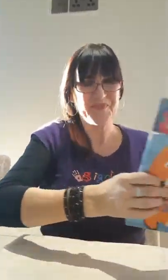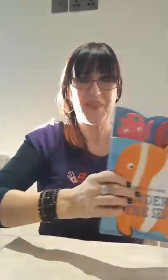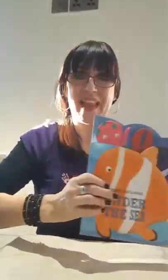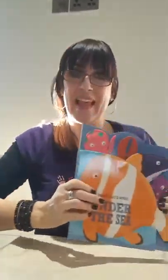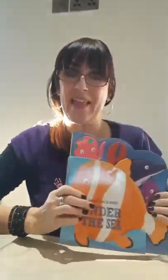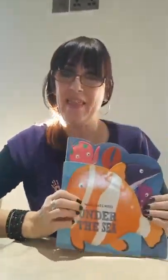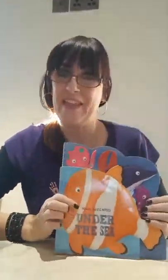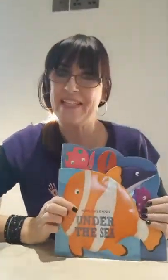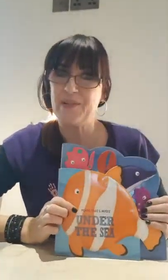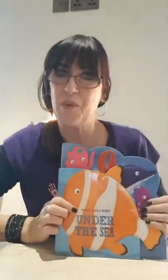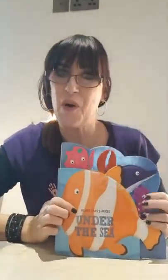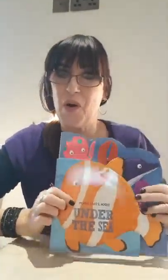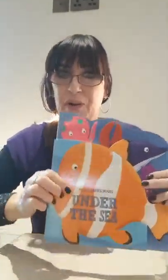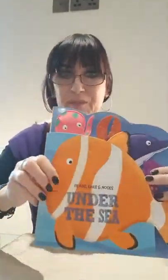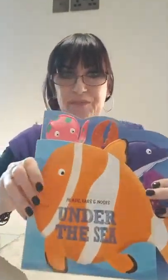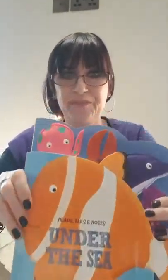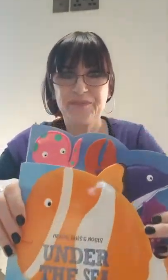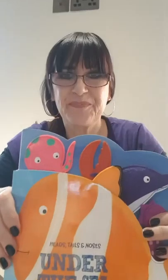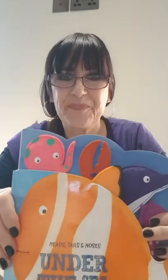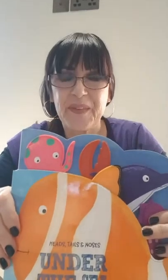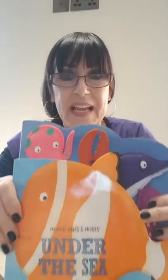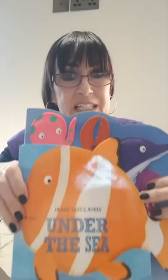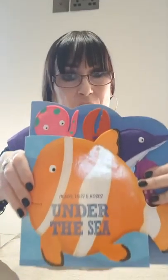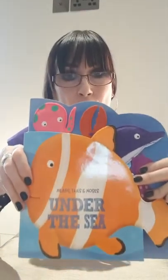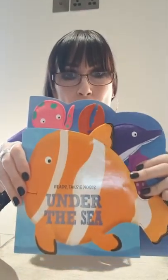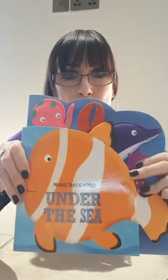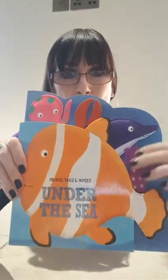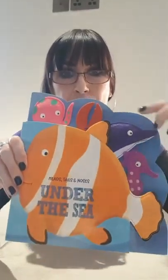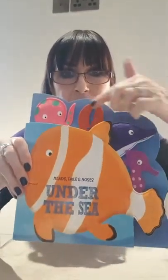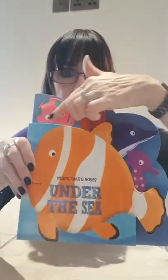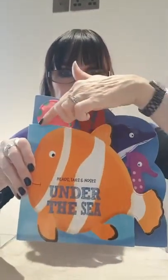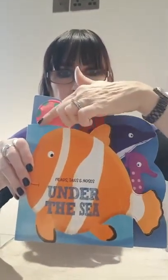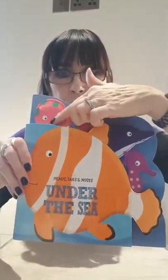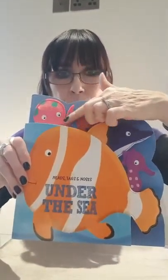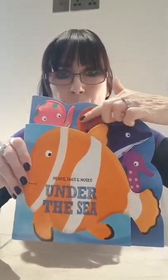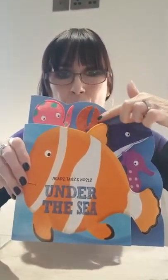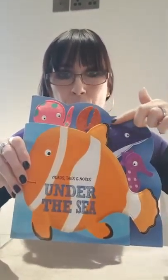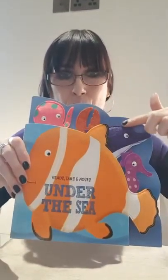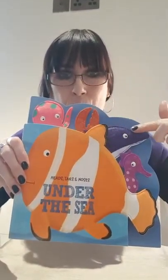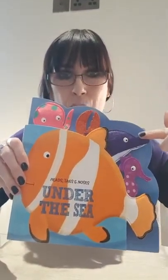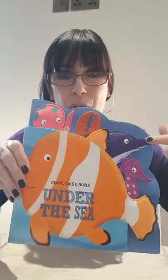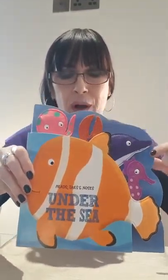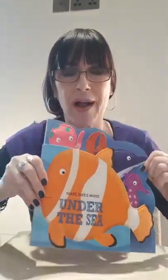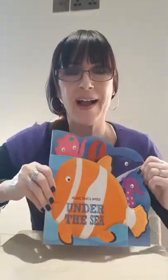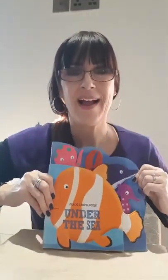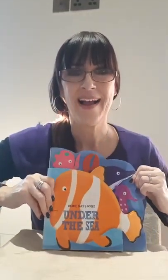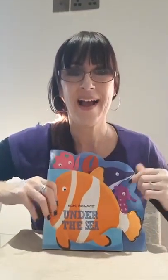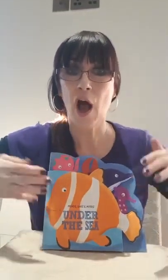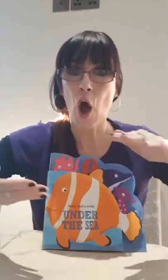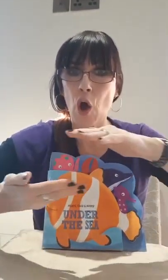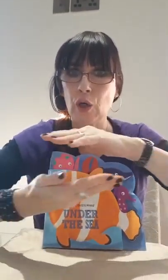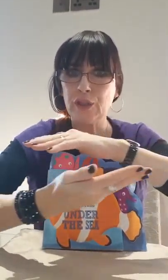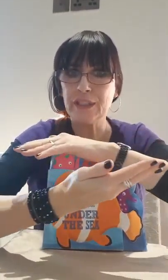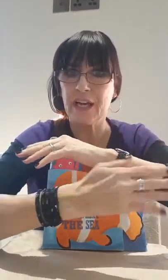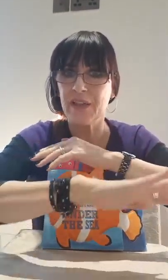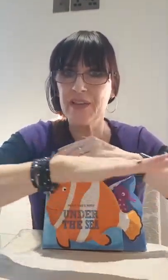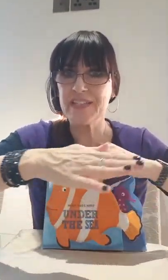This one is called Under the